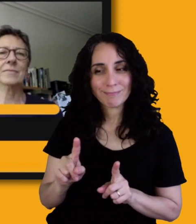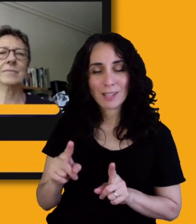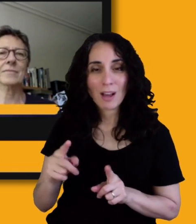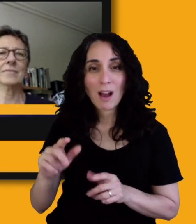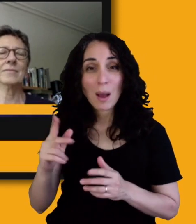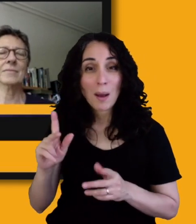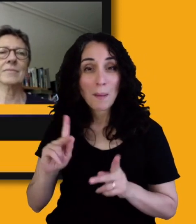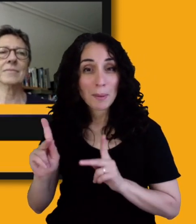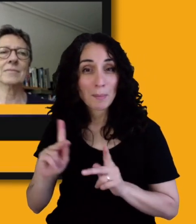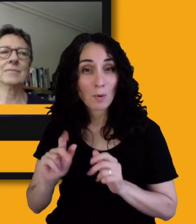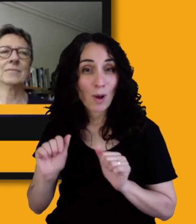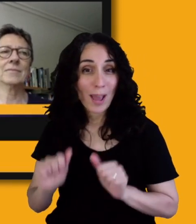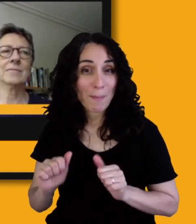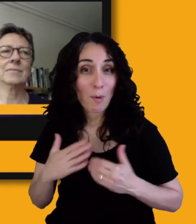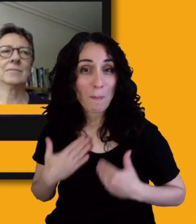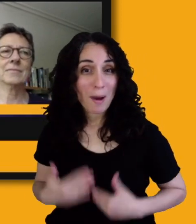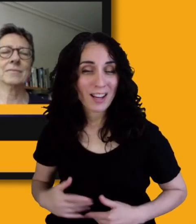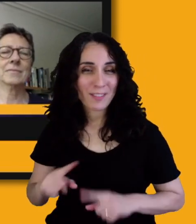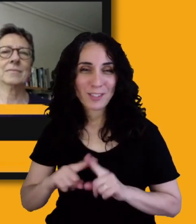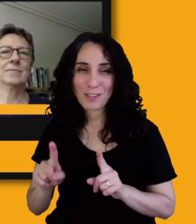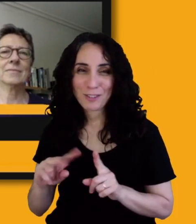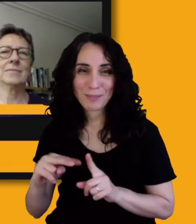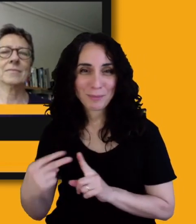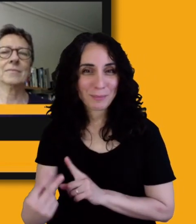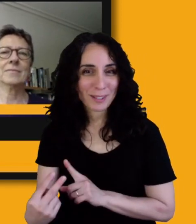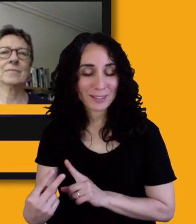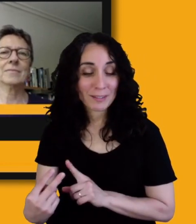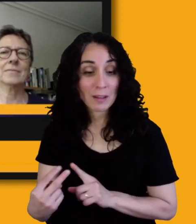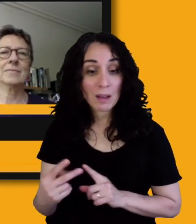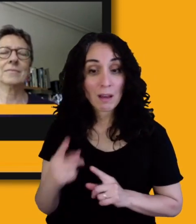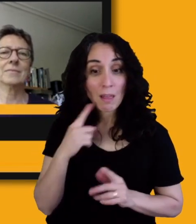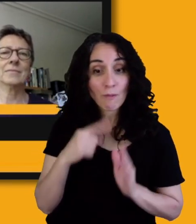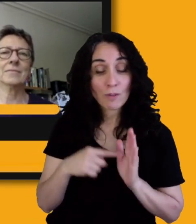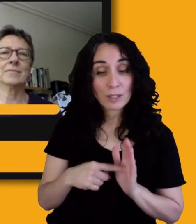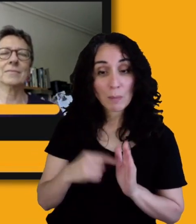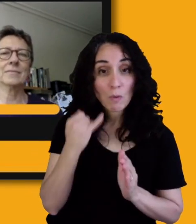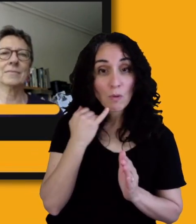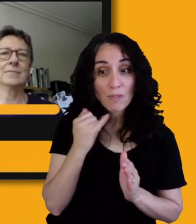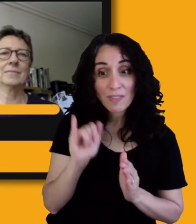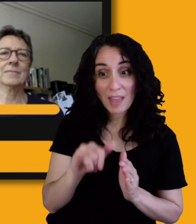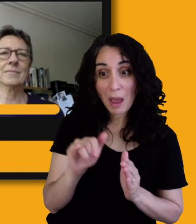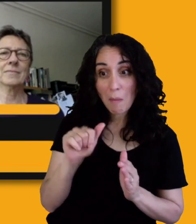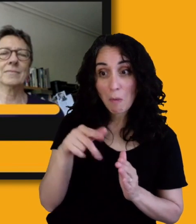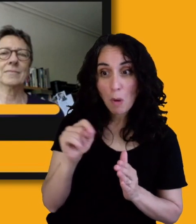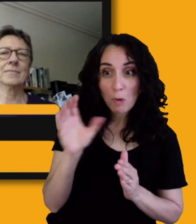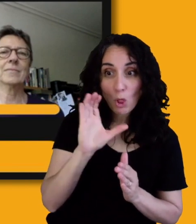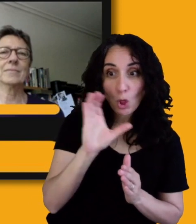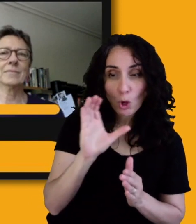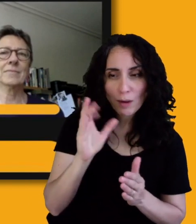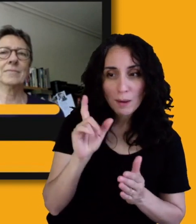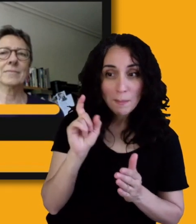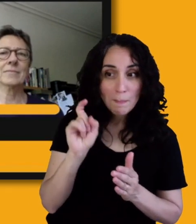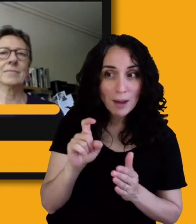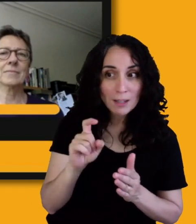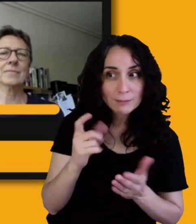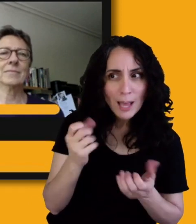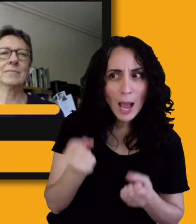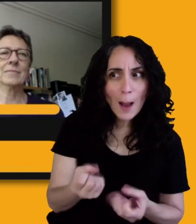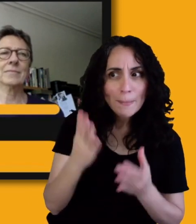to. Such as how many stairs is it in the apartment or the house? How far is it to the